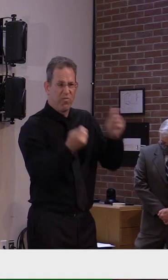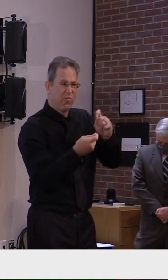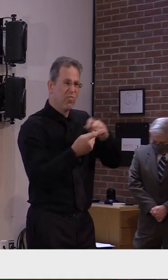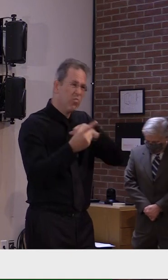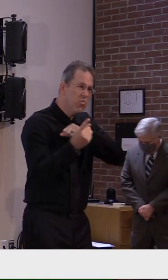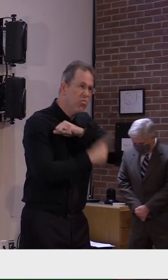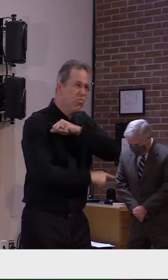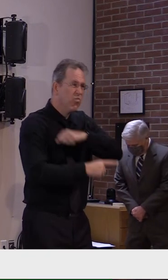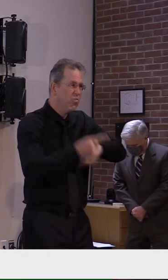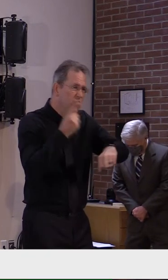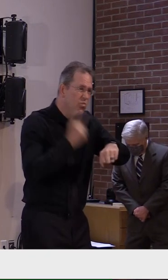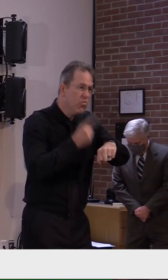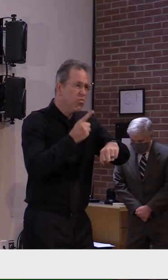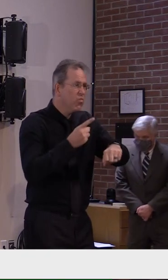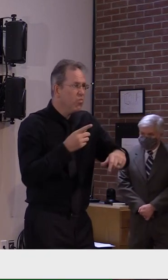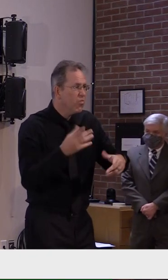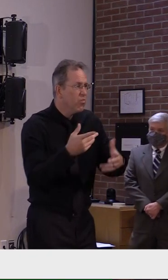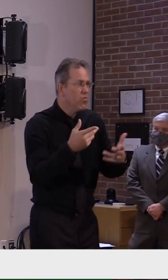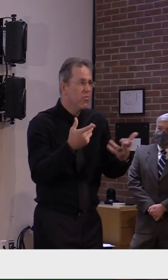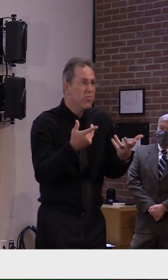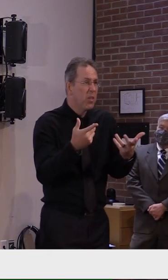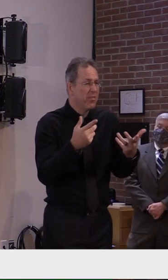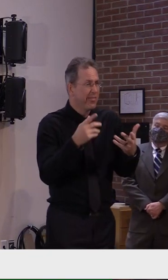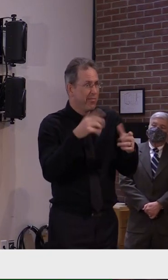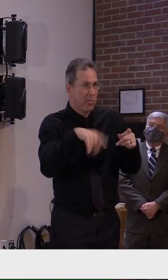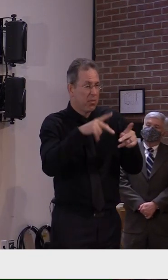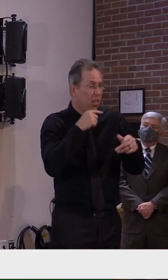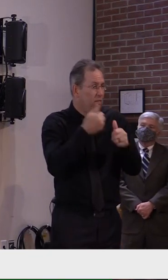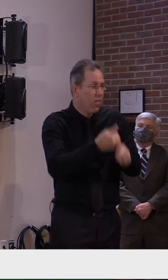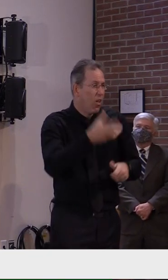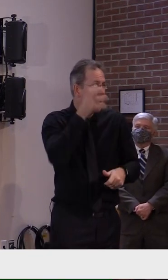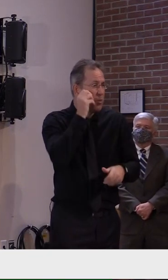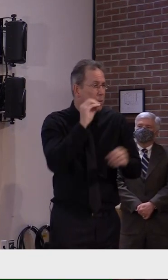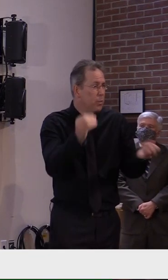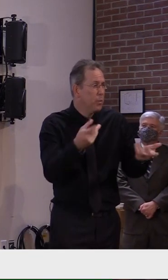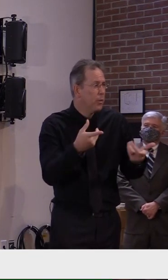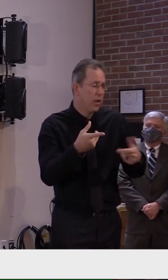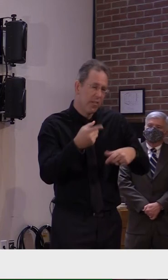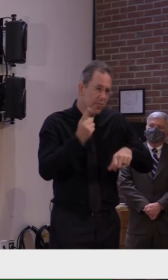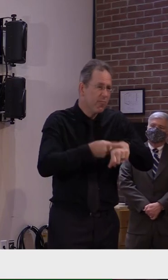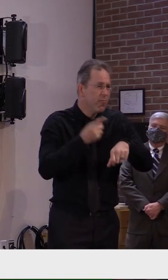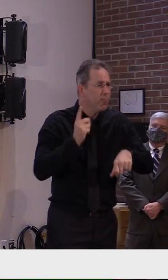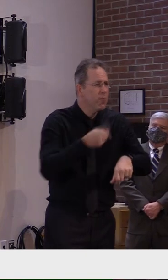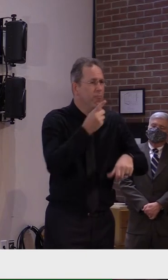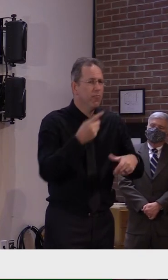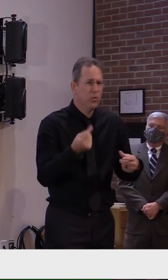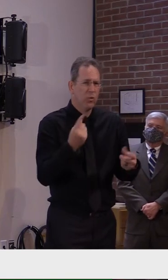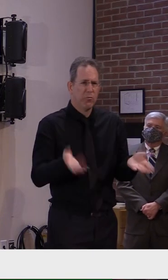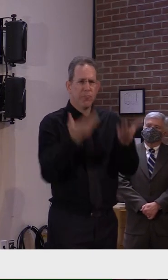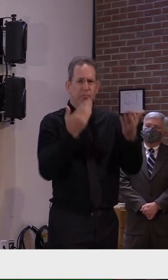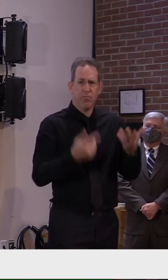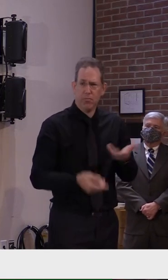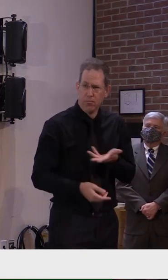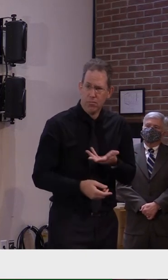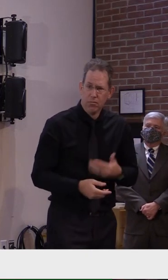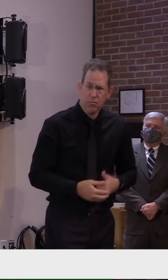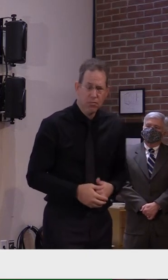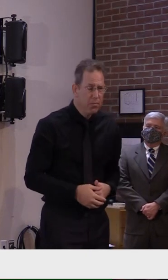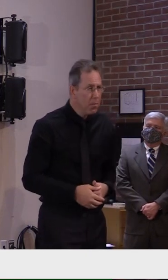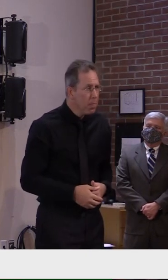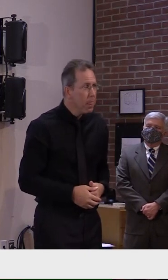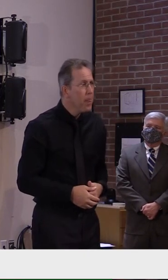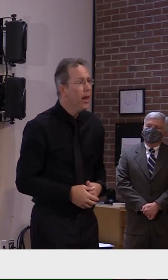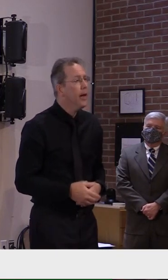rules? Yeah. Yeah. think more frustration than anger. We were doing so well here in